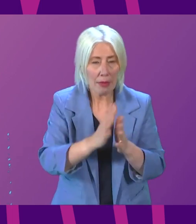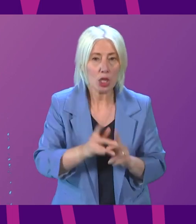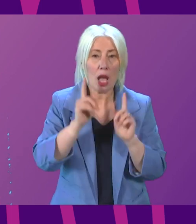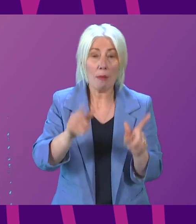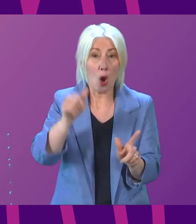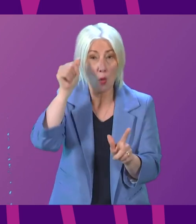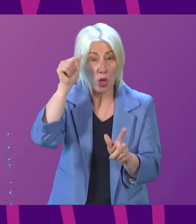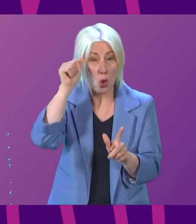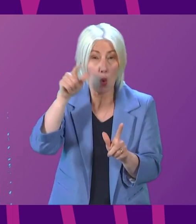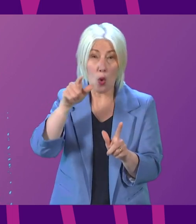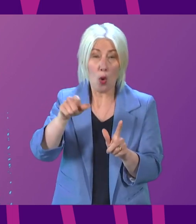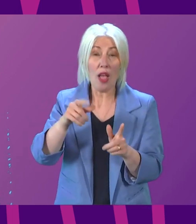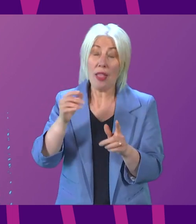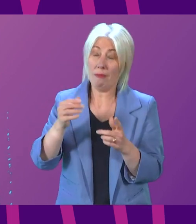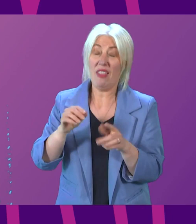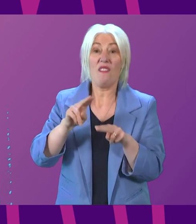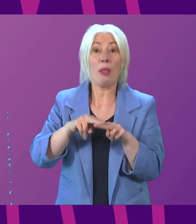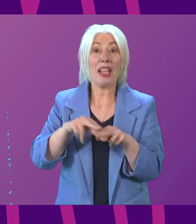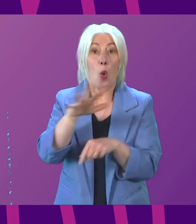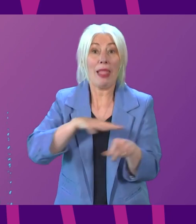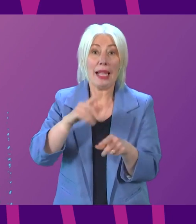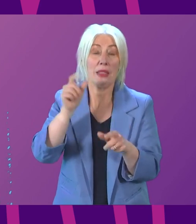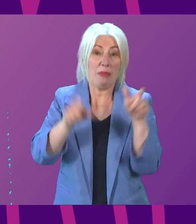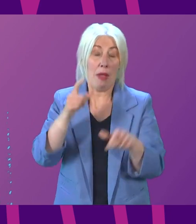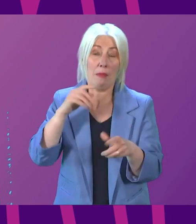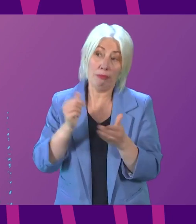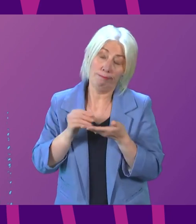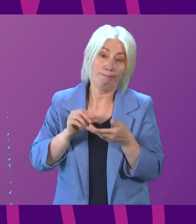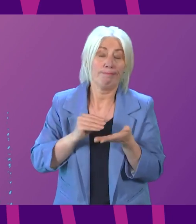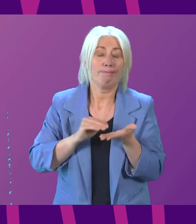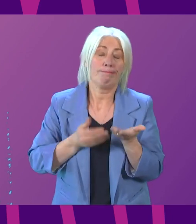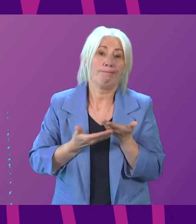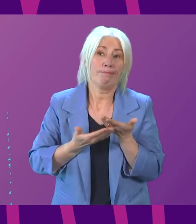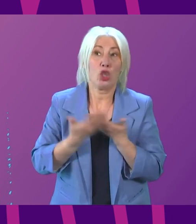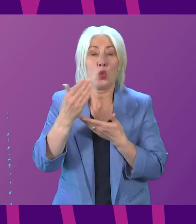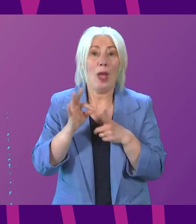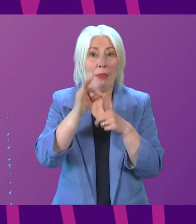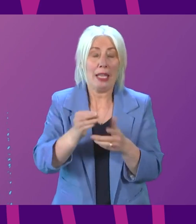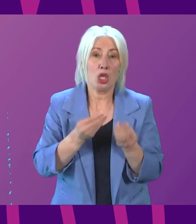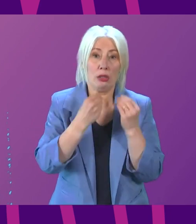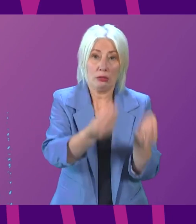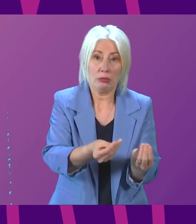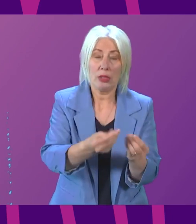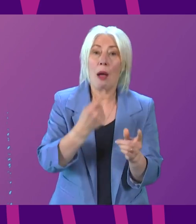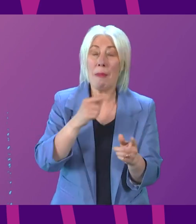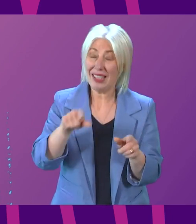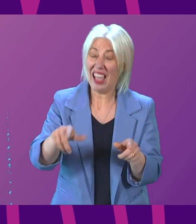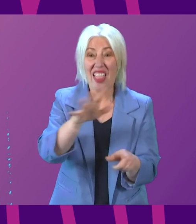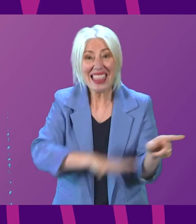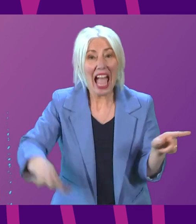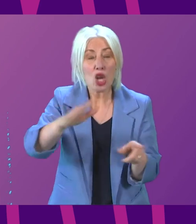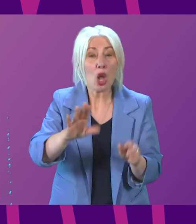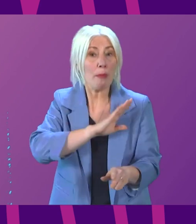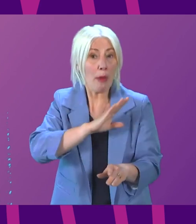land are back having just lodged a new application. Does the First Minister agree that our national parks are for all of us and that it would be unacceptable for one of the most